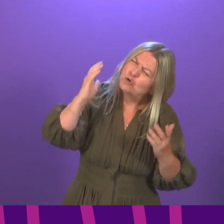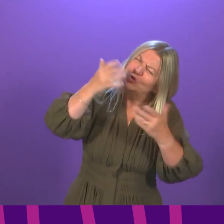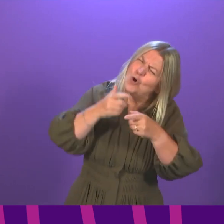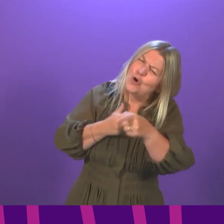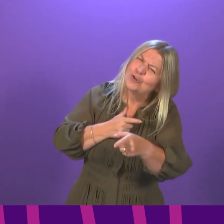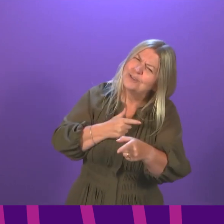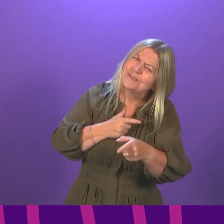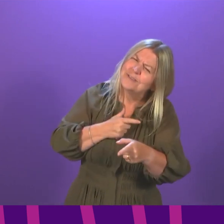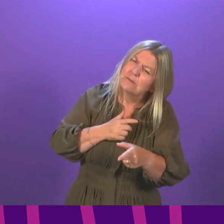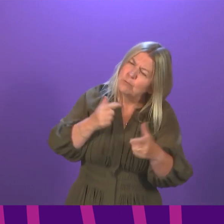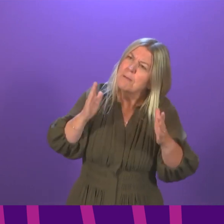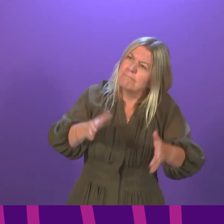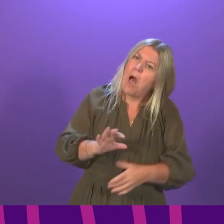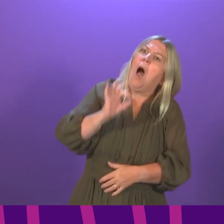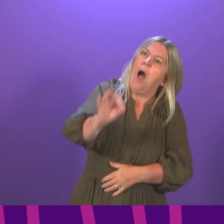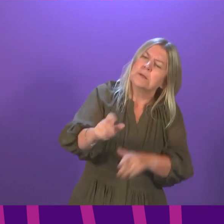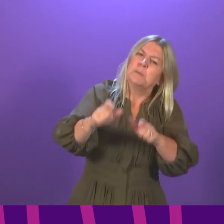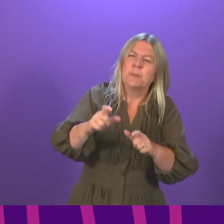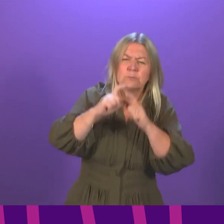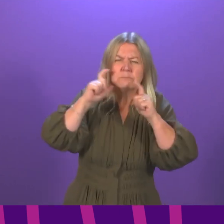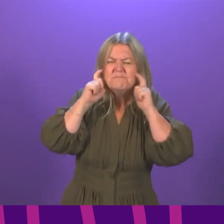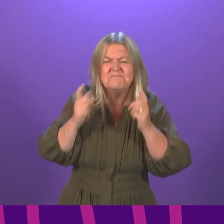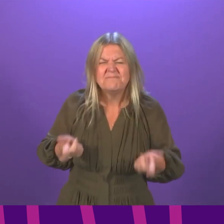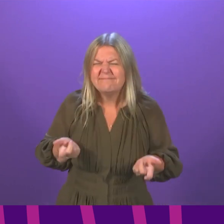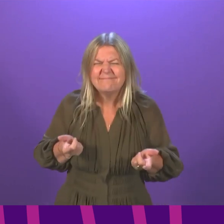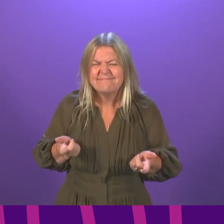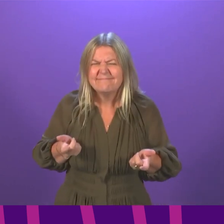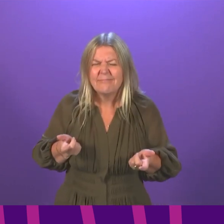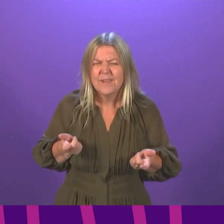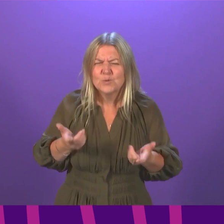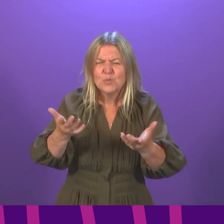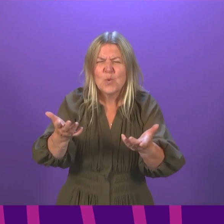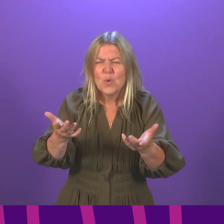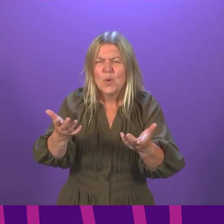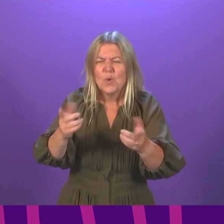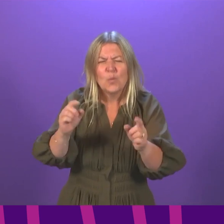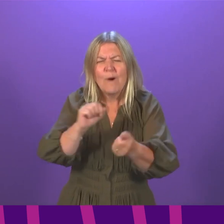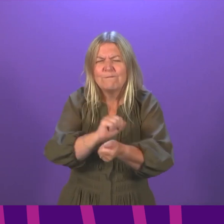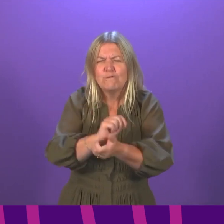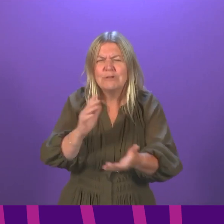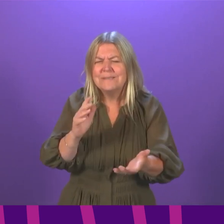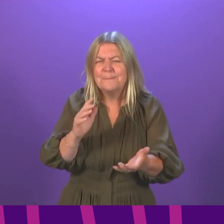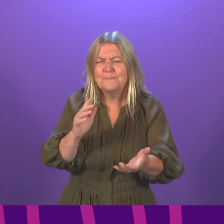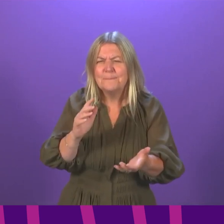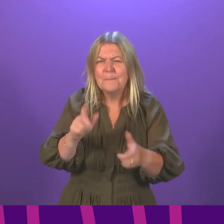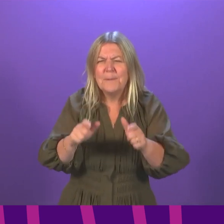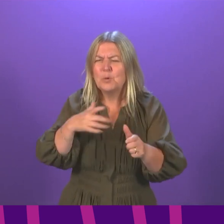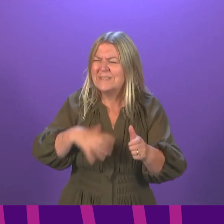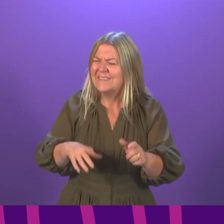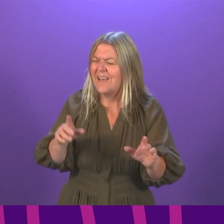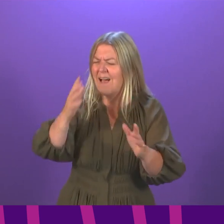coverings? If he thinks that everybody is going to wear face coverings anyway, what freedom is it that he thinks people need to have to do?